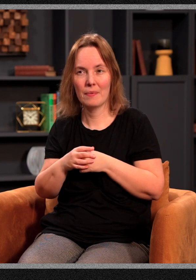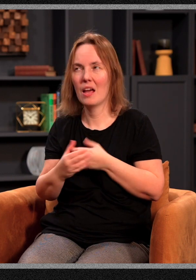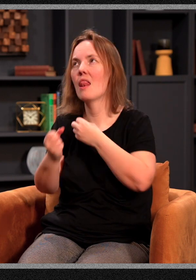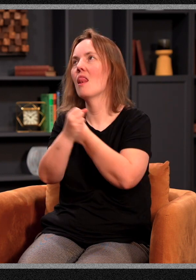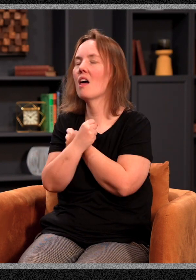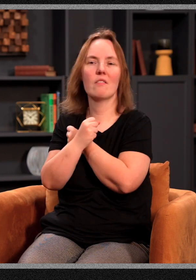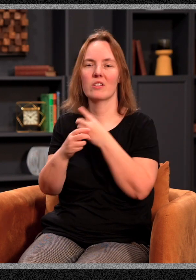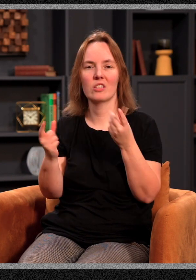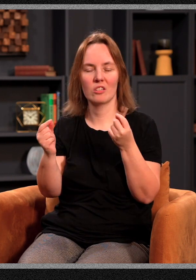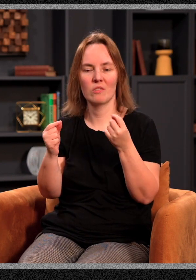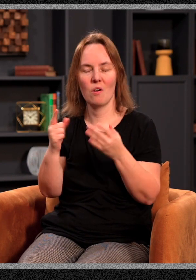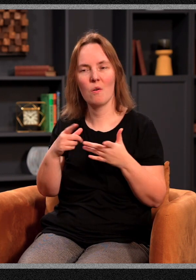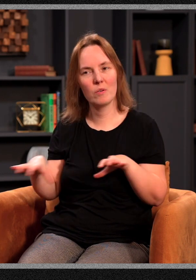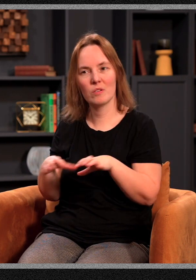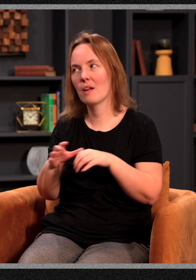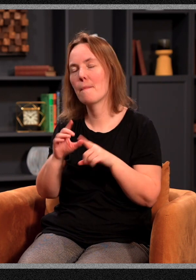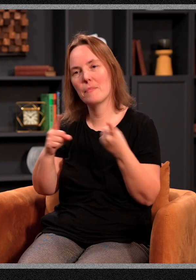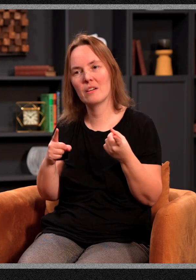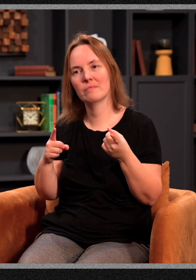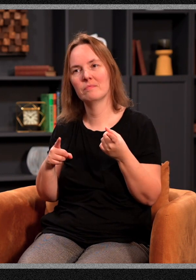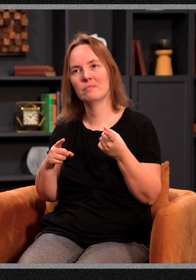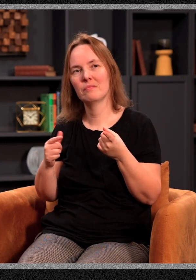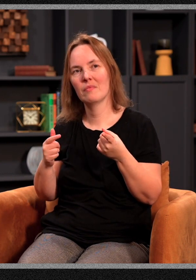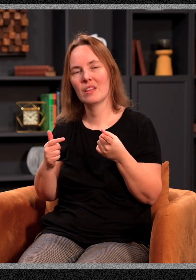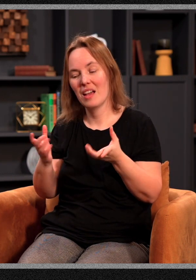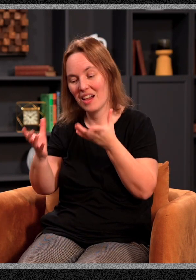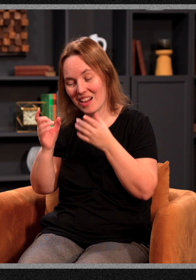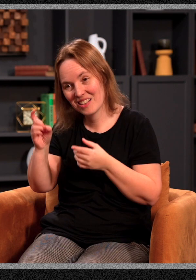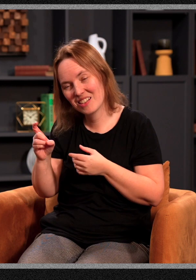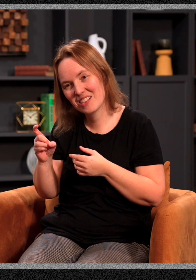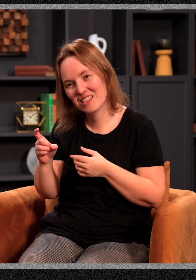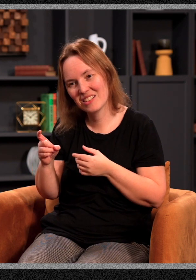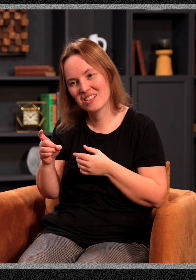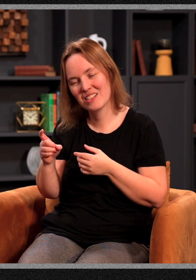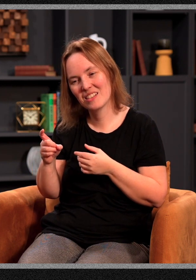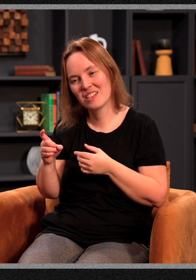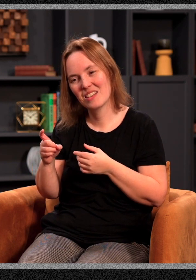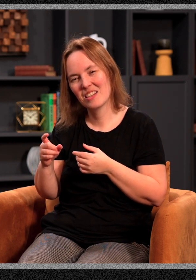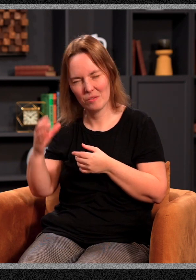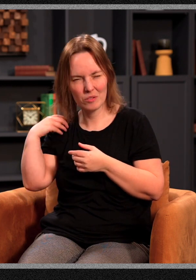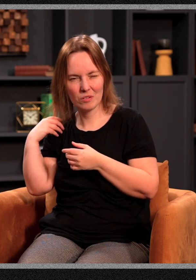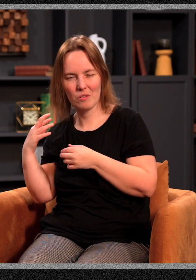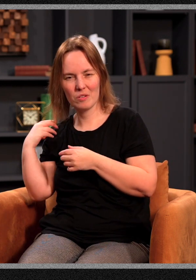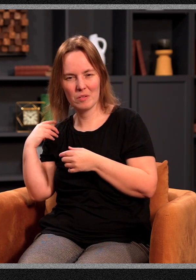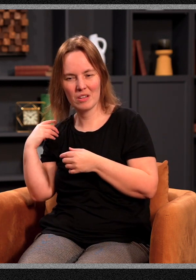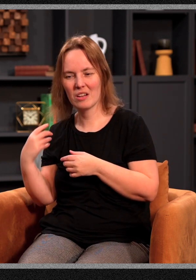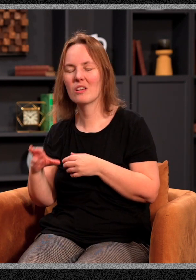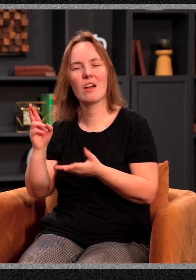I mean, I'd love to do what we're doing but I'm just in this group because I need to be accountable. I need to have at least a regular